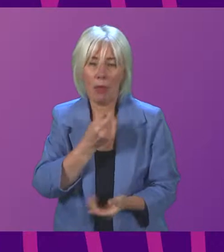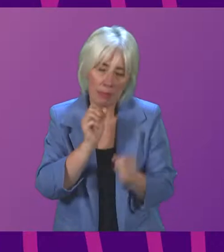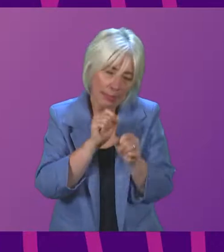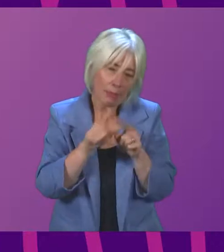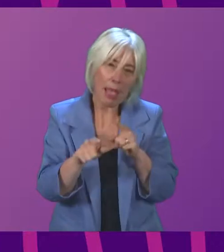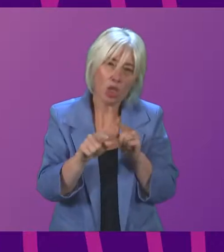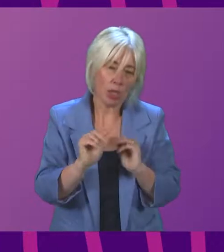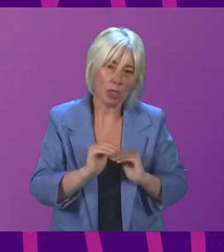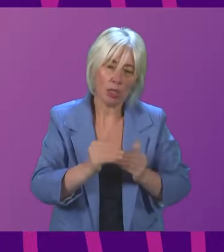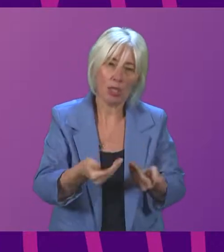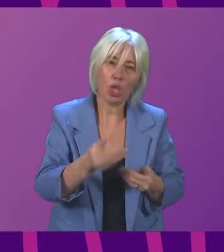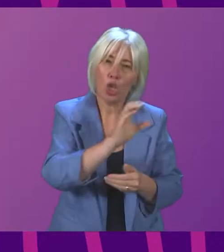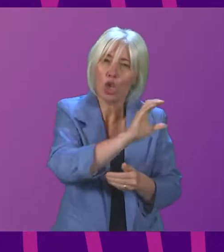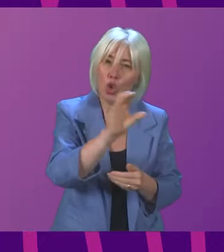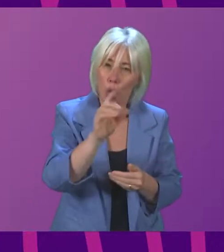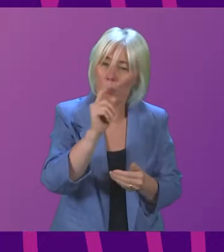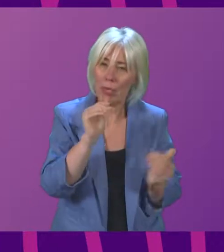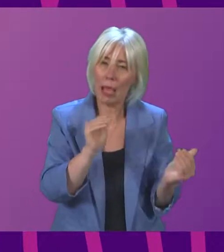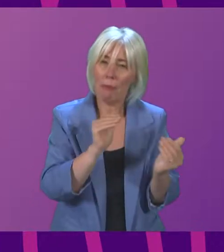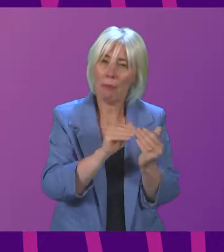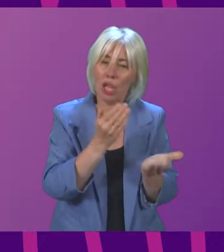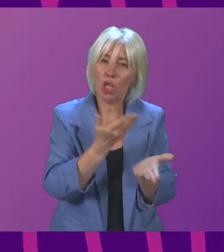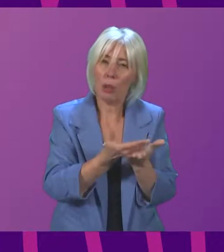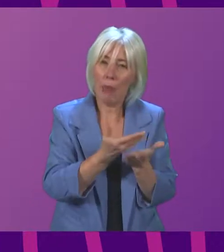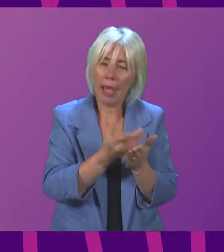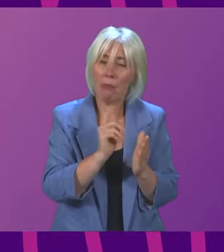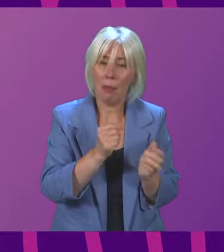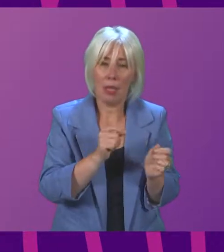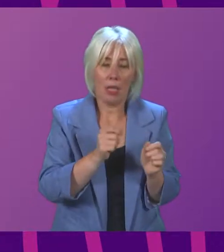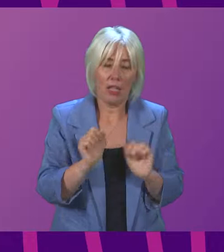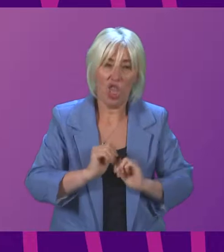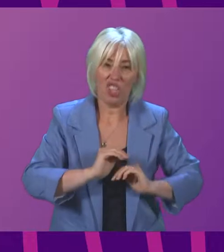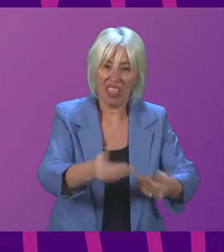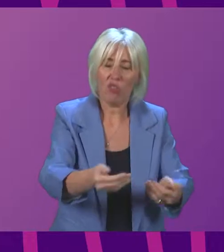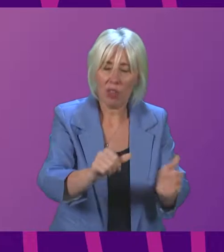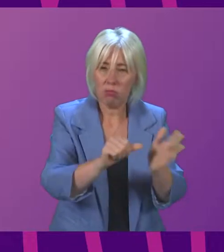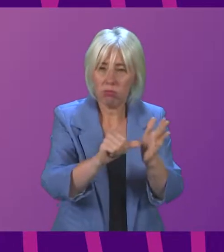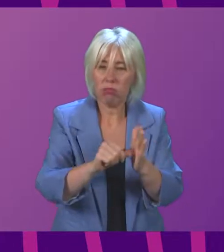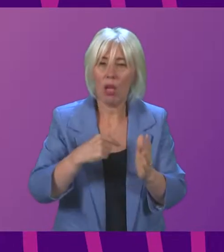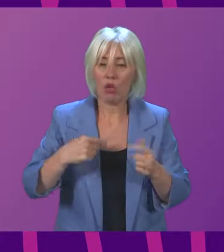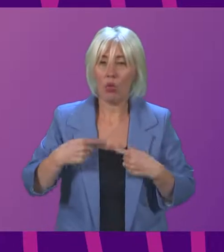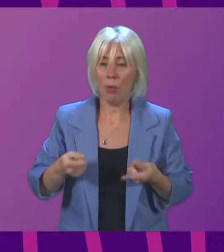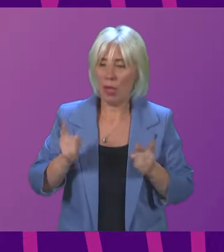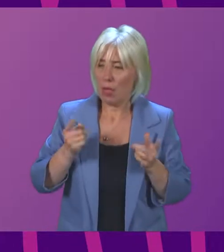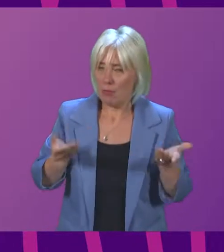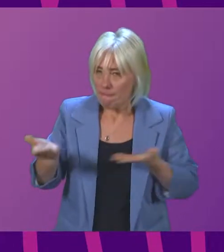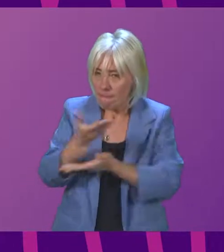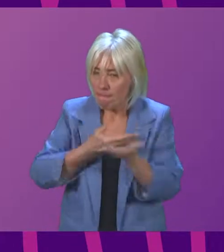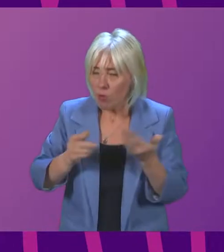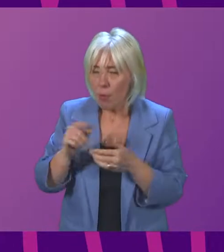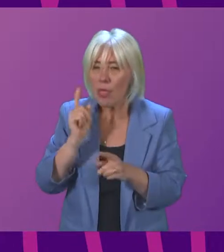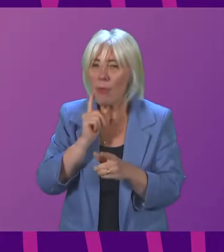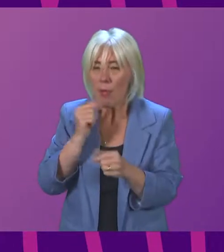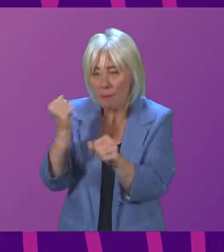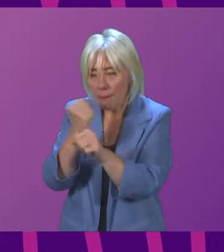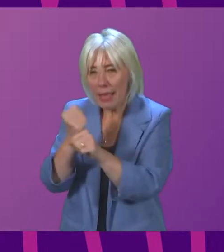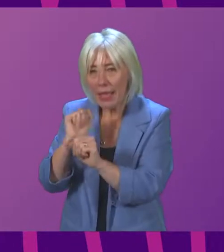also able to meet demands subject to logistical challenges. Now, my officials are in discussion with manufacturers to establish when